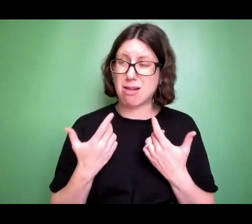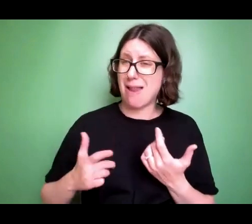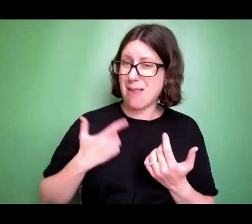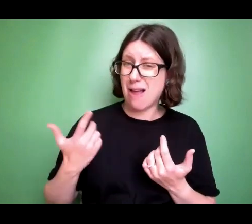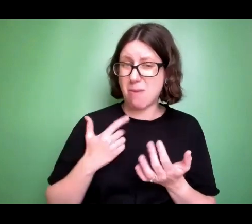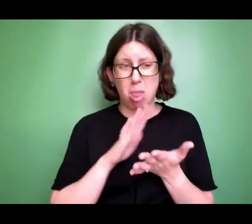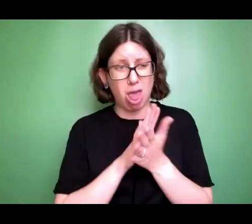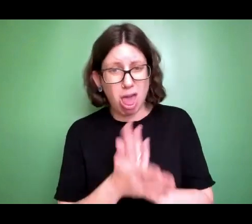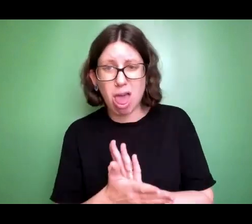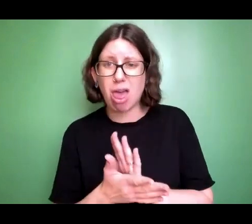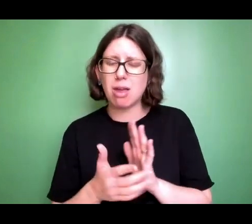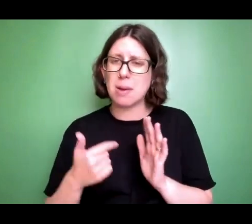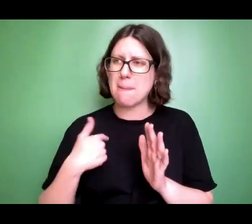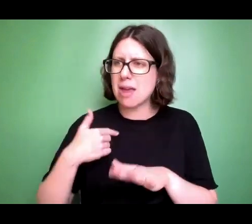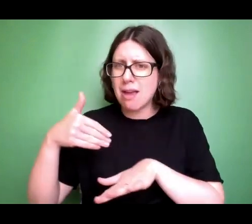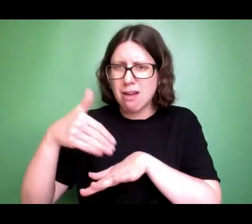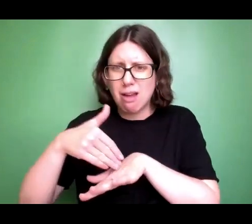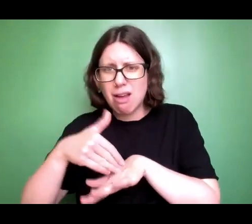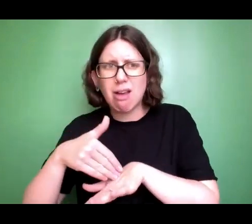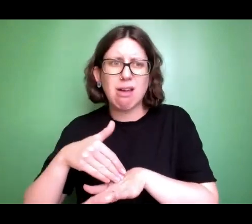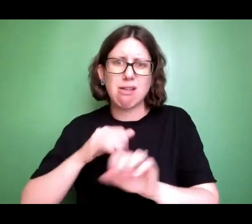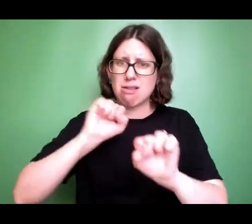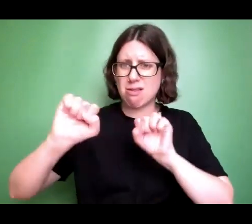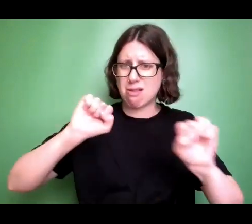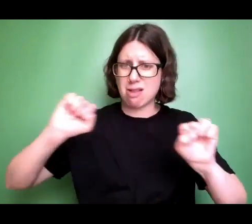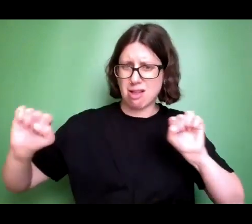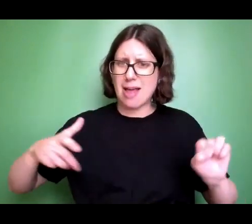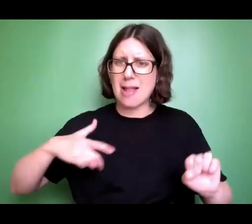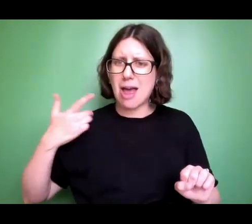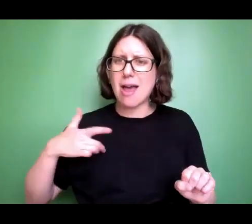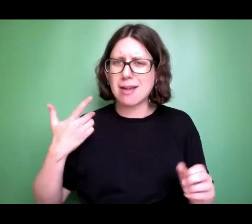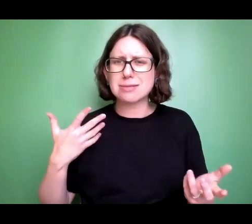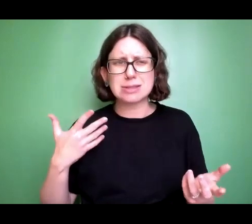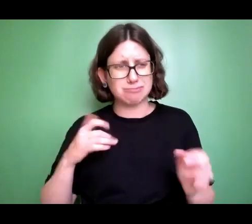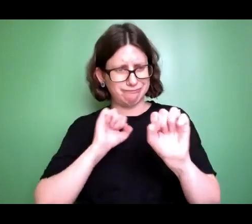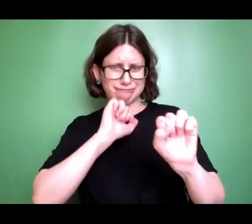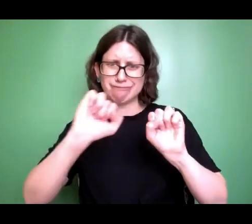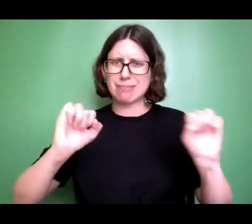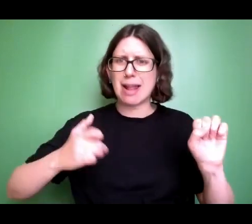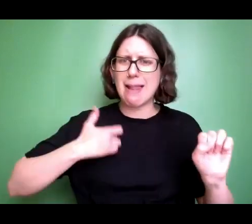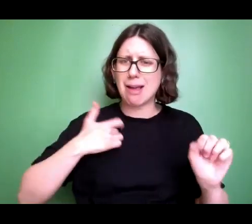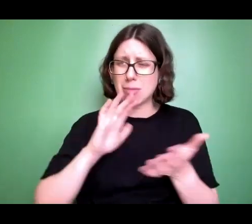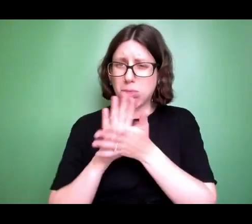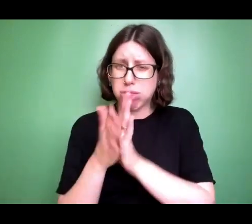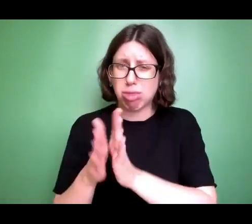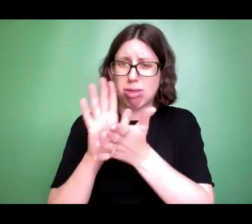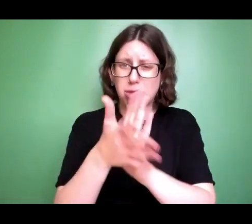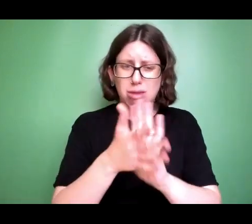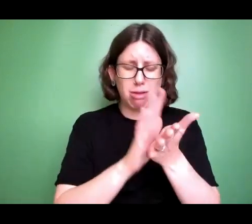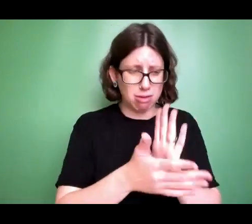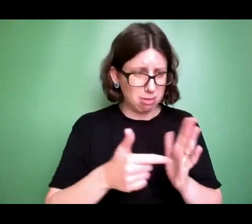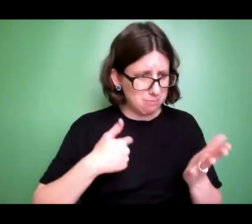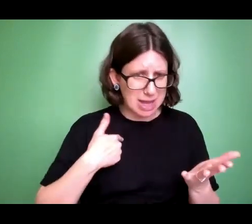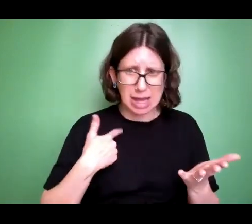me. I saw so many people's lives ruined by the things that we were doing. But I just felt like there was no way out for me.